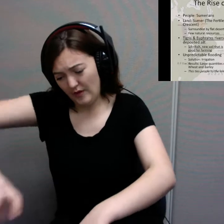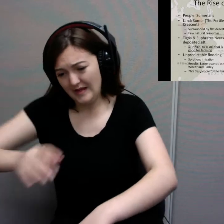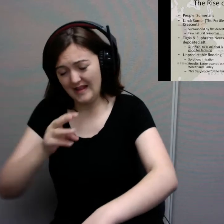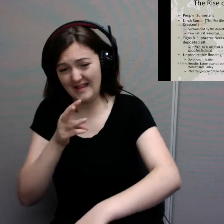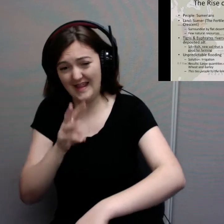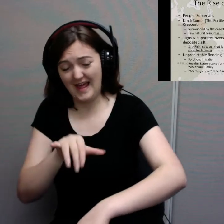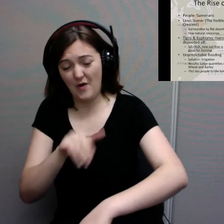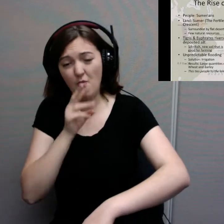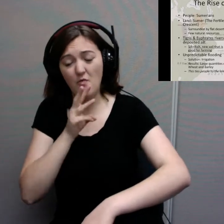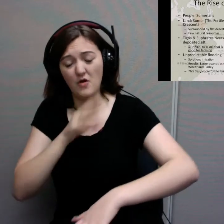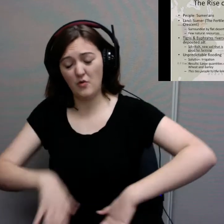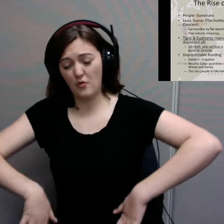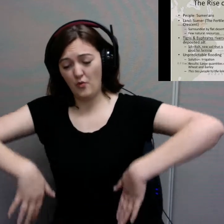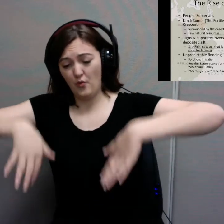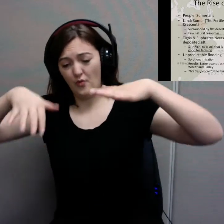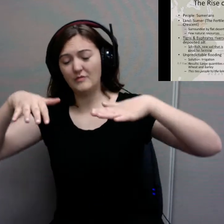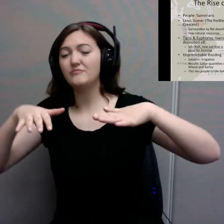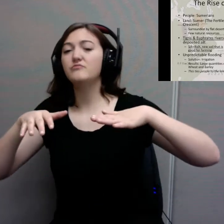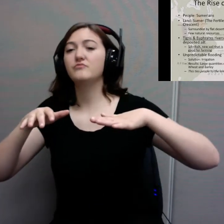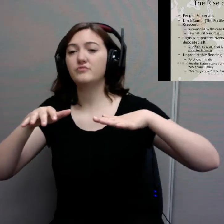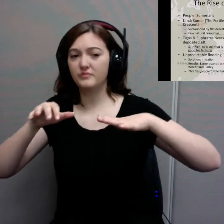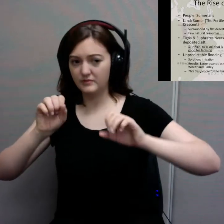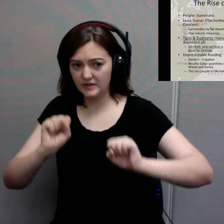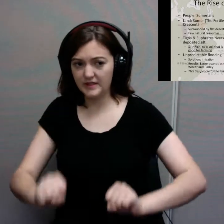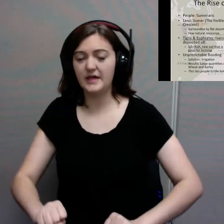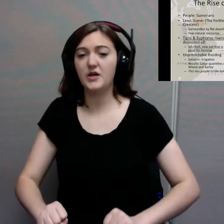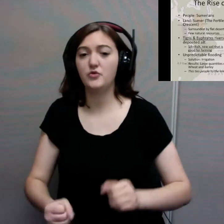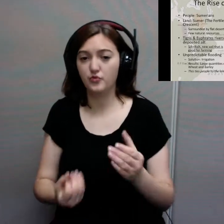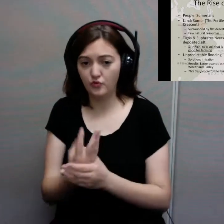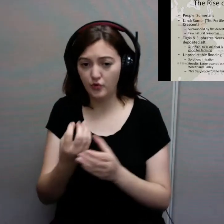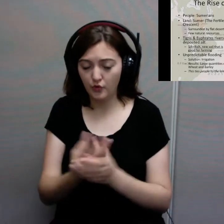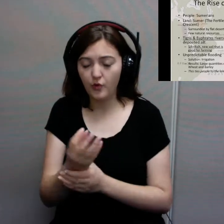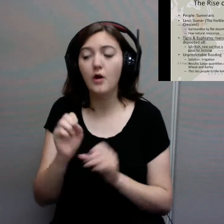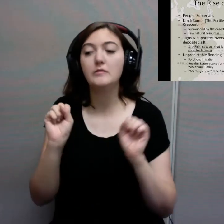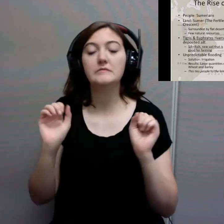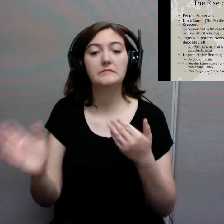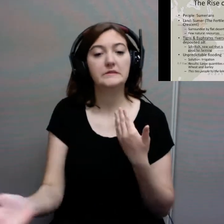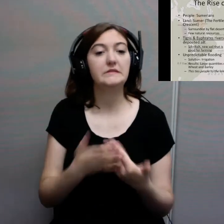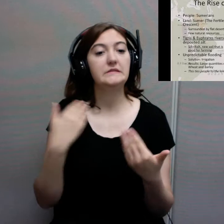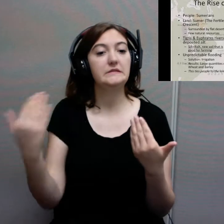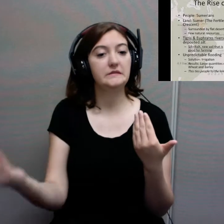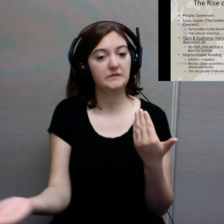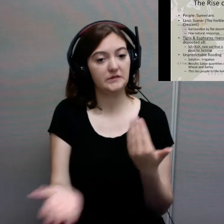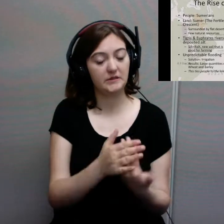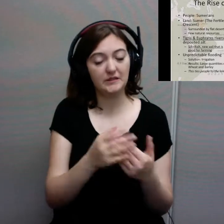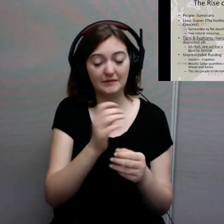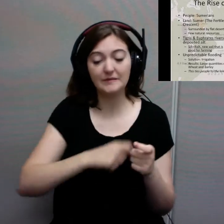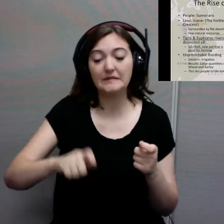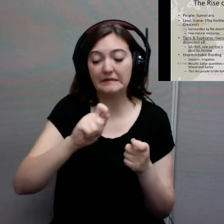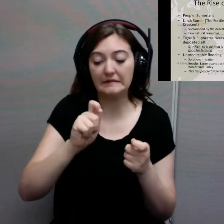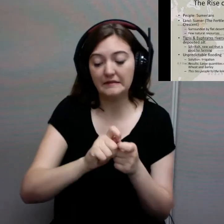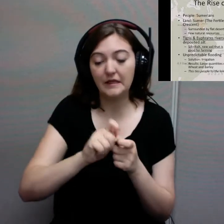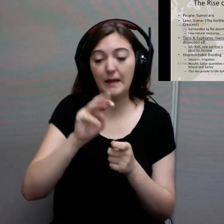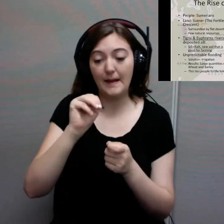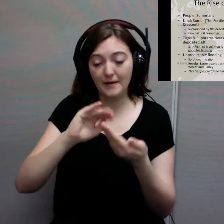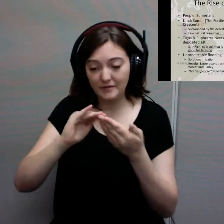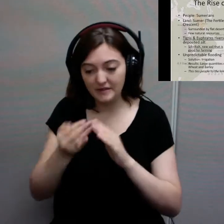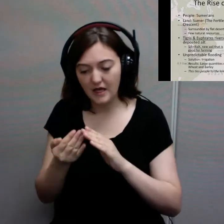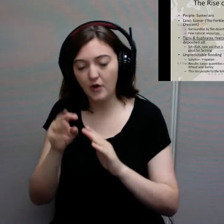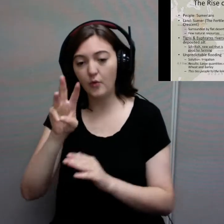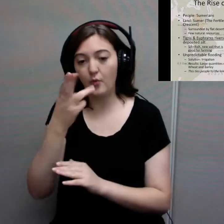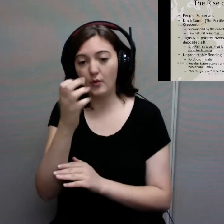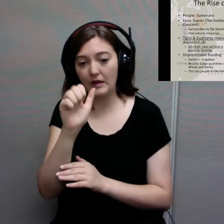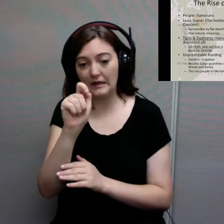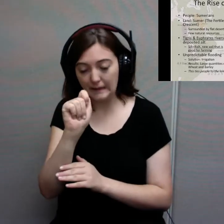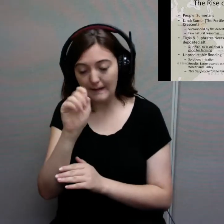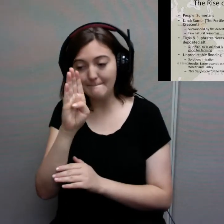regular crops to be grown. Specifically in Mesopotamia, it is wheat and barley. But this is also going to do